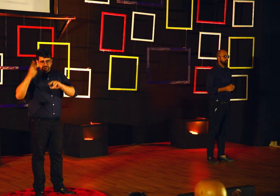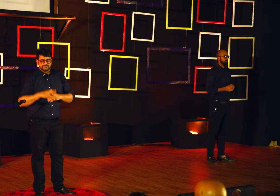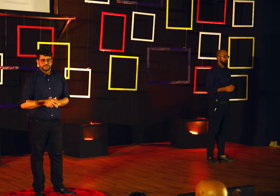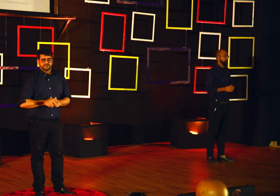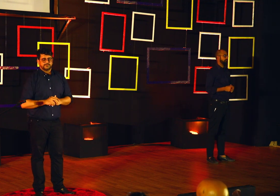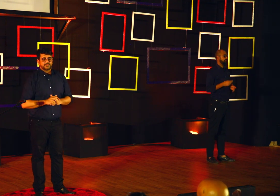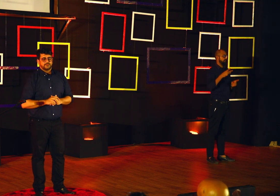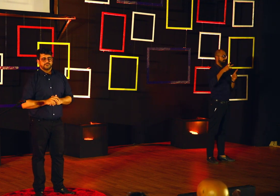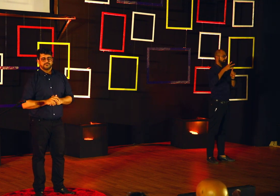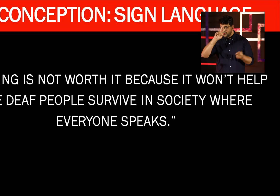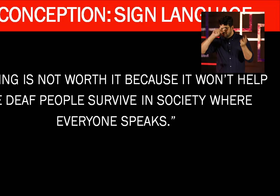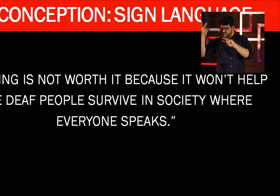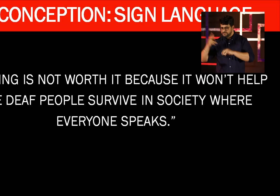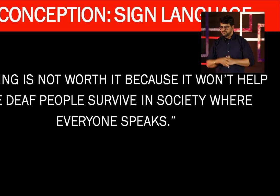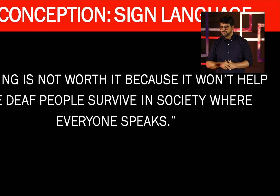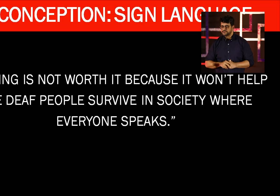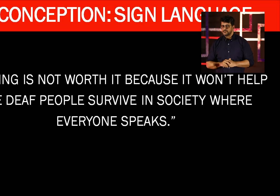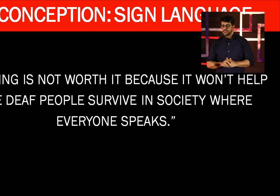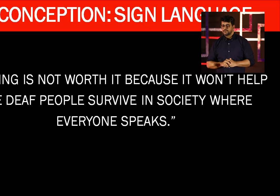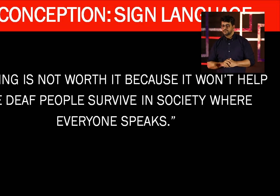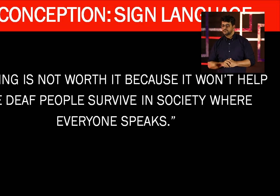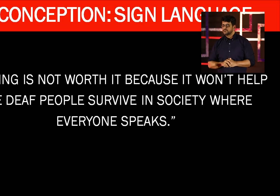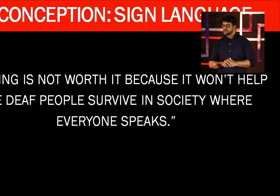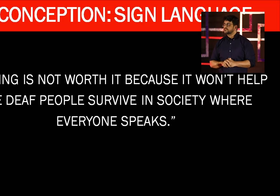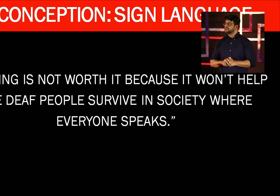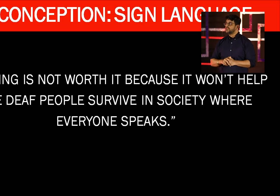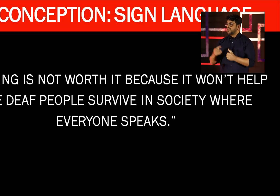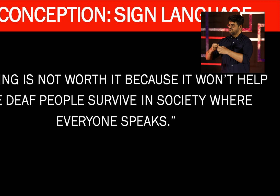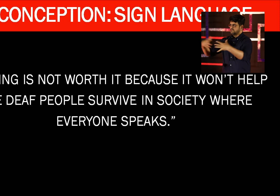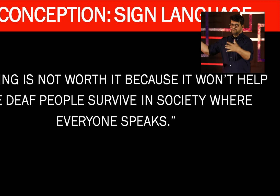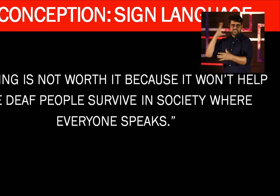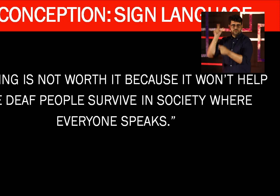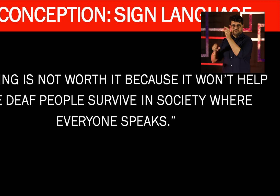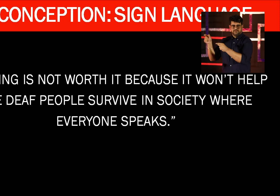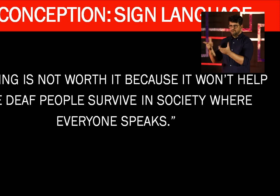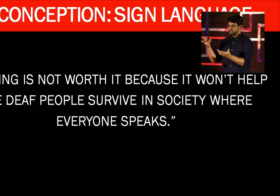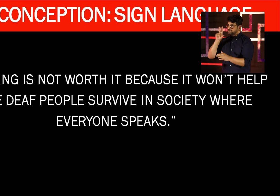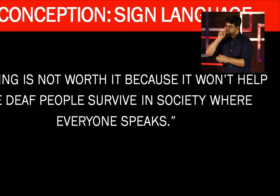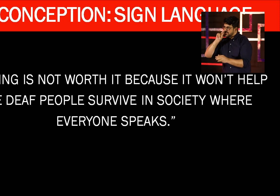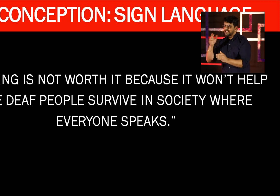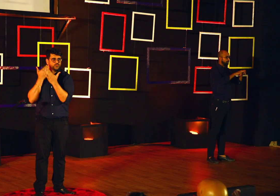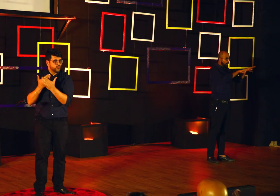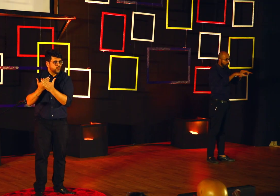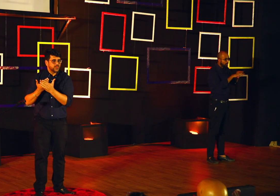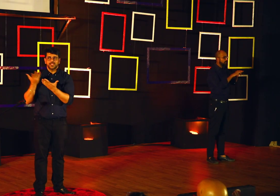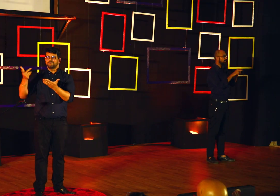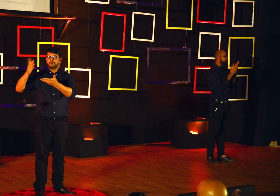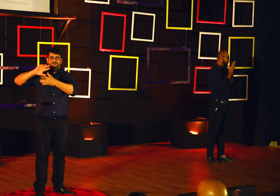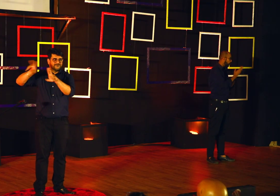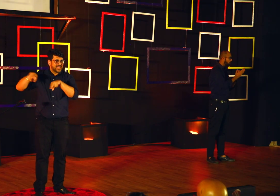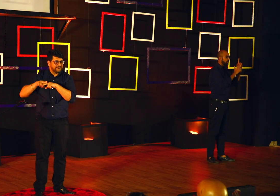The third misconception is, the majority of hearing hearing people in India, because of their hearing and their ability to